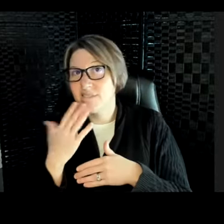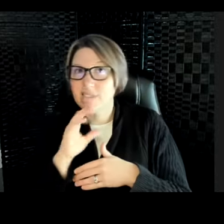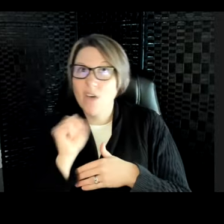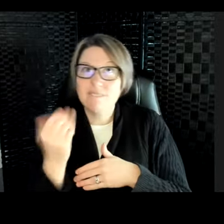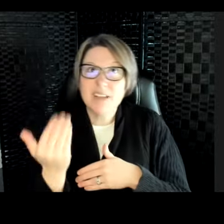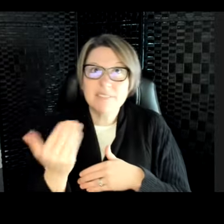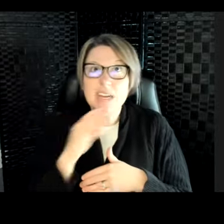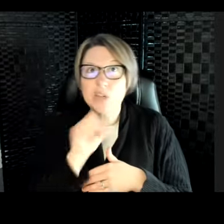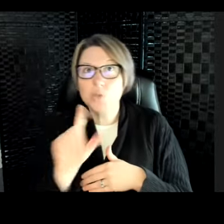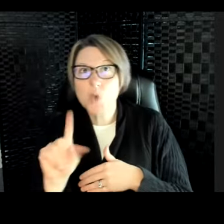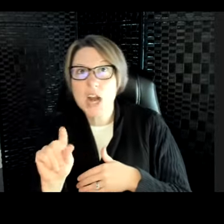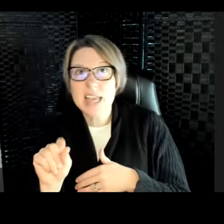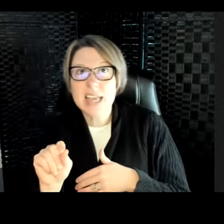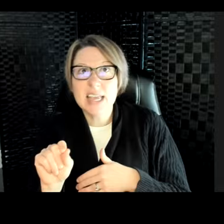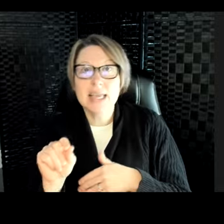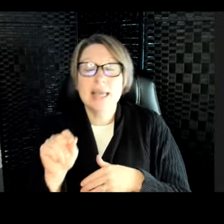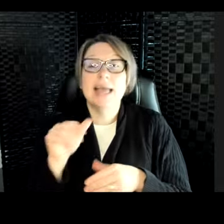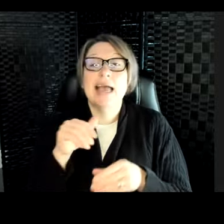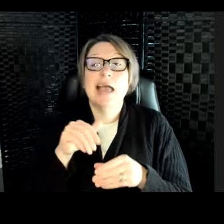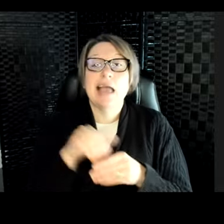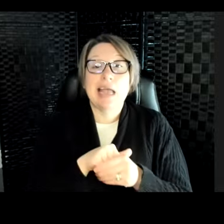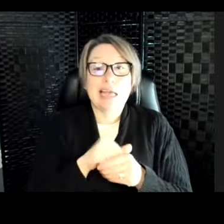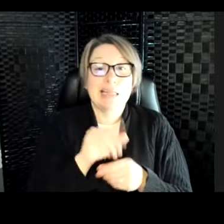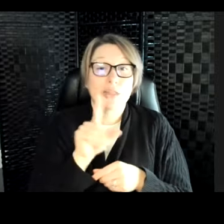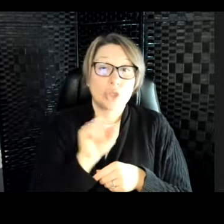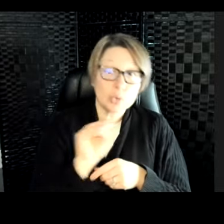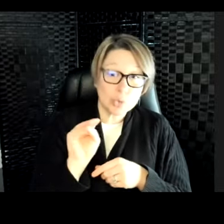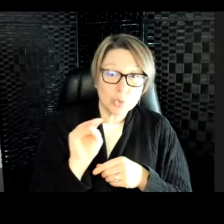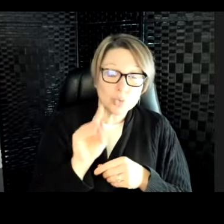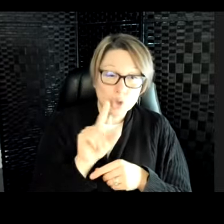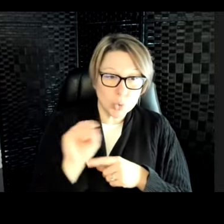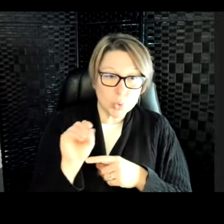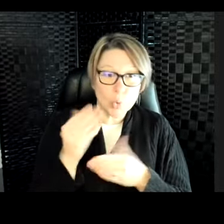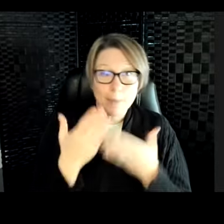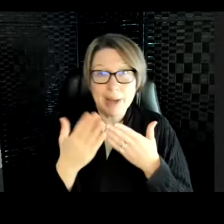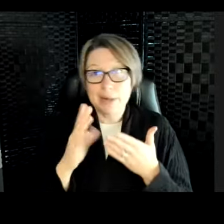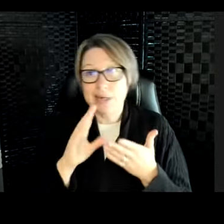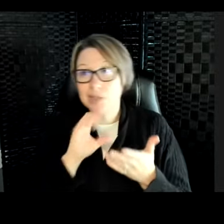In captivity, they sometimes live to be about 20 to 25 years old.